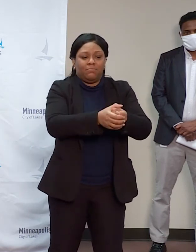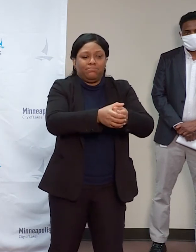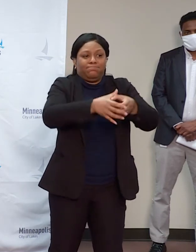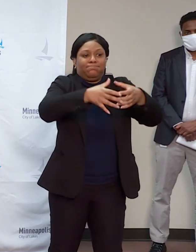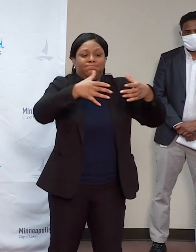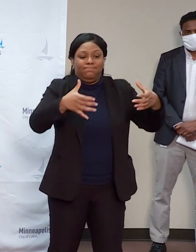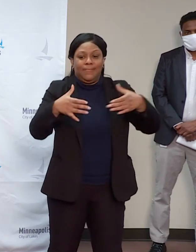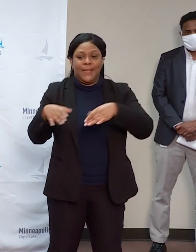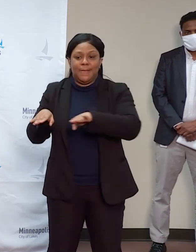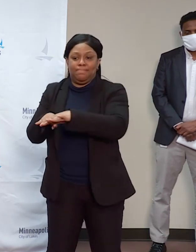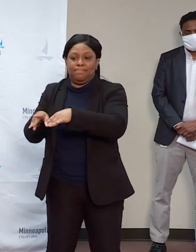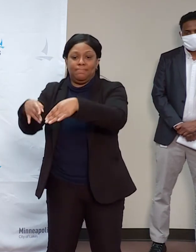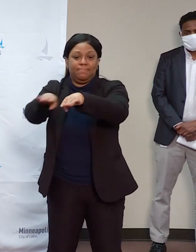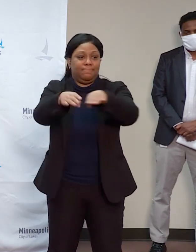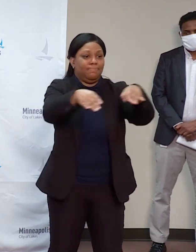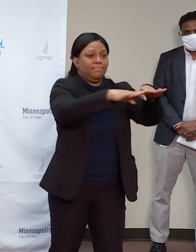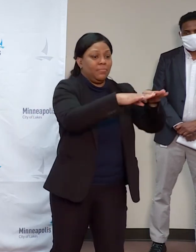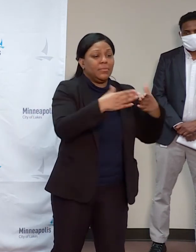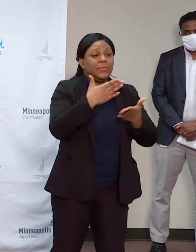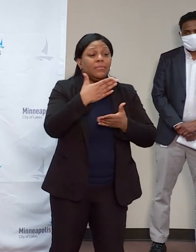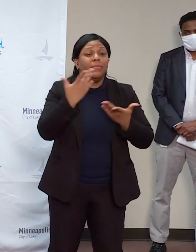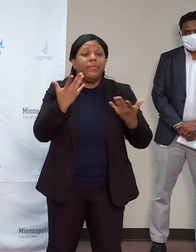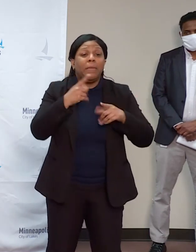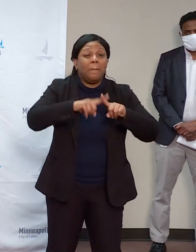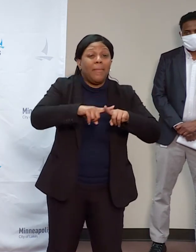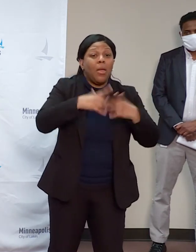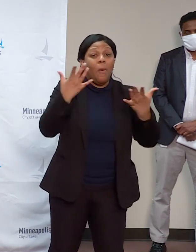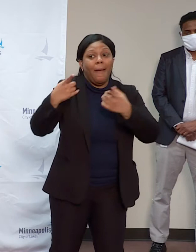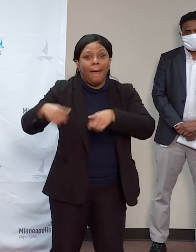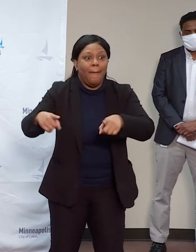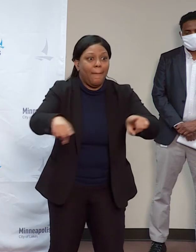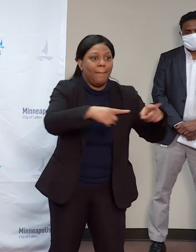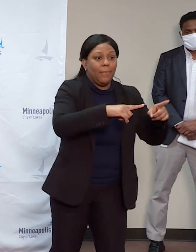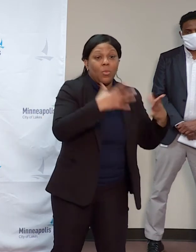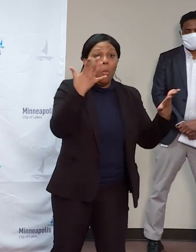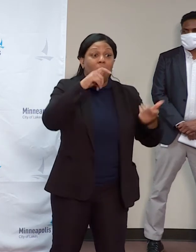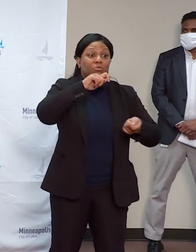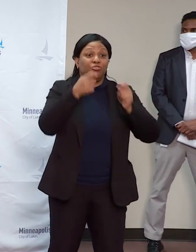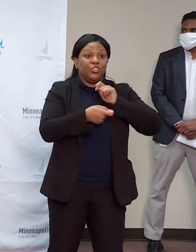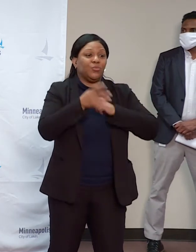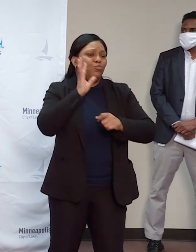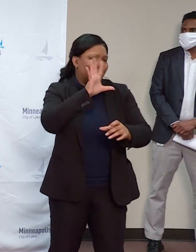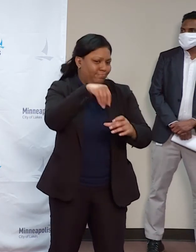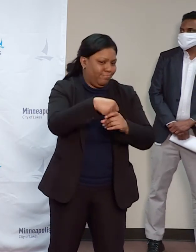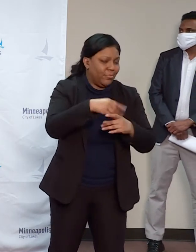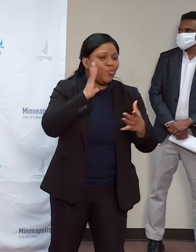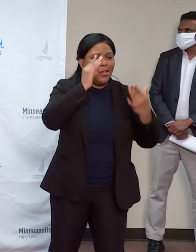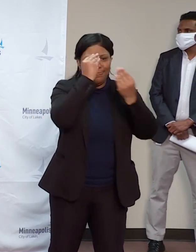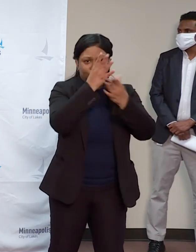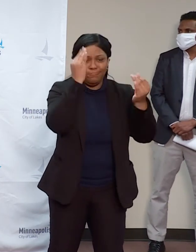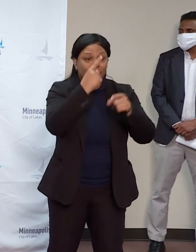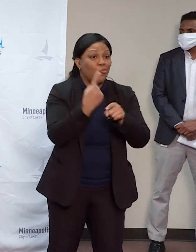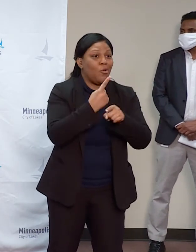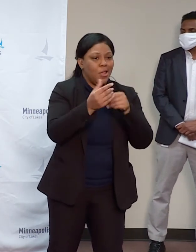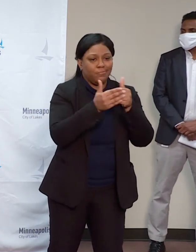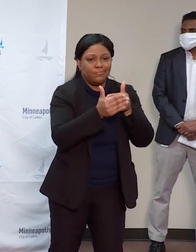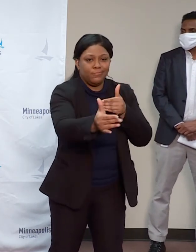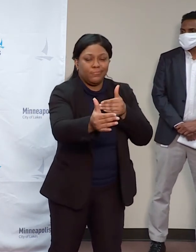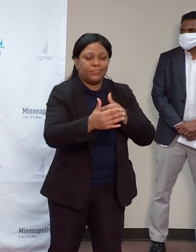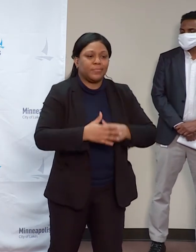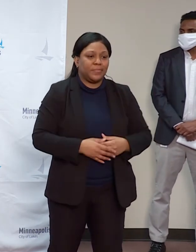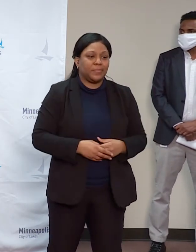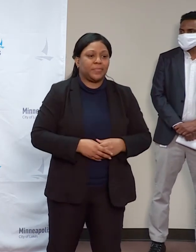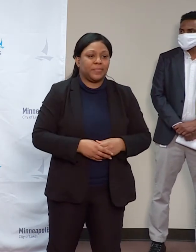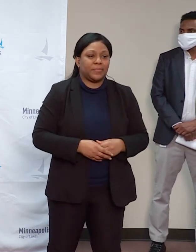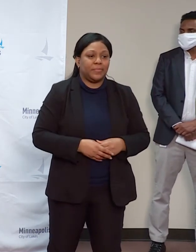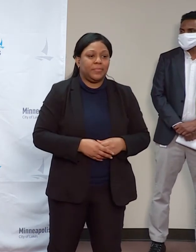operate on March 1st, and again, any changes to that will be part of our regular updates. As the trial progresses, we'll